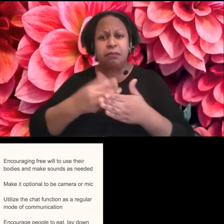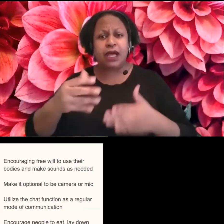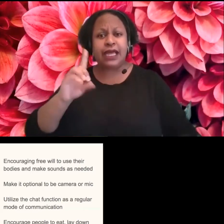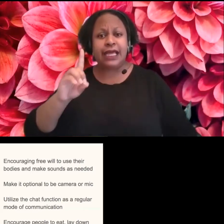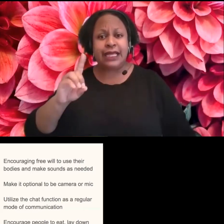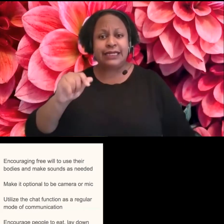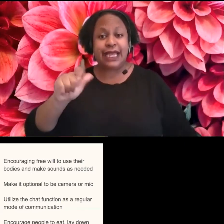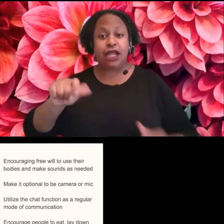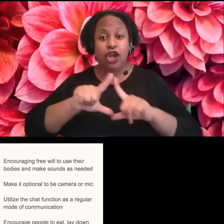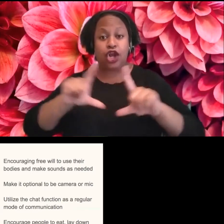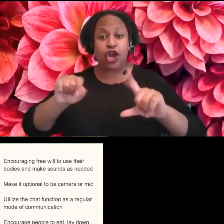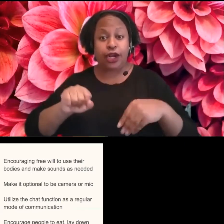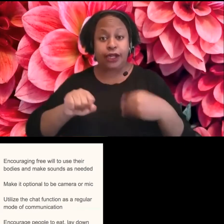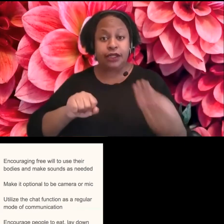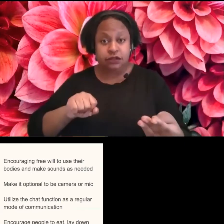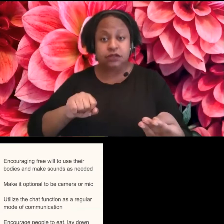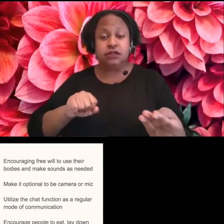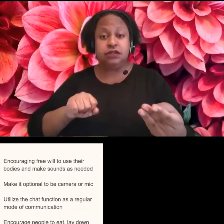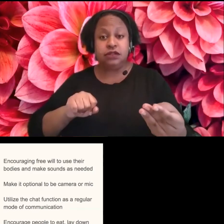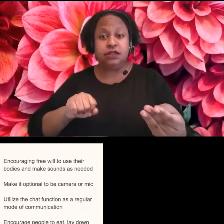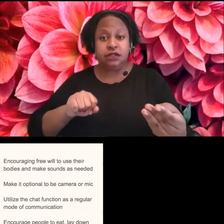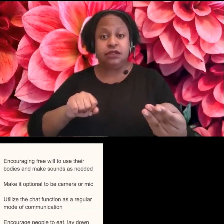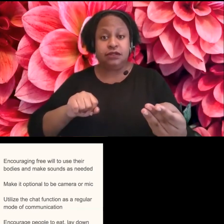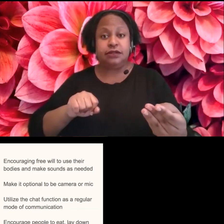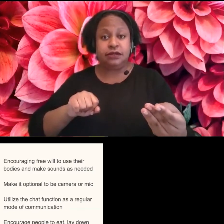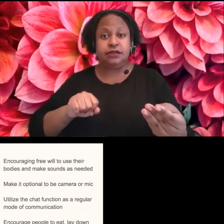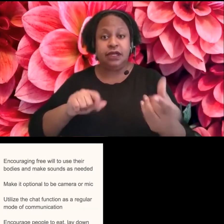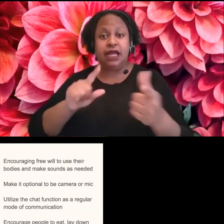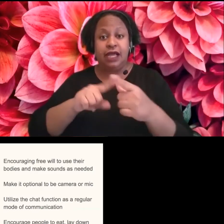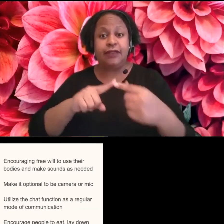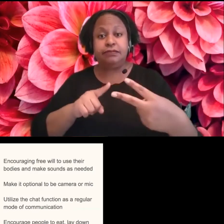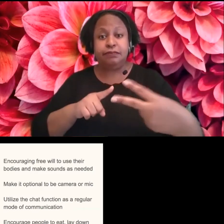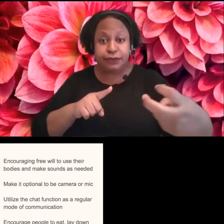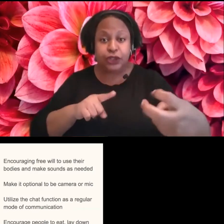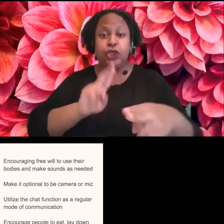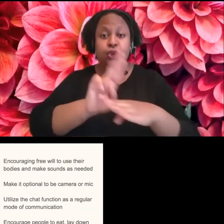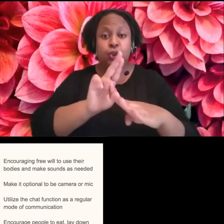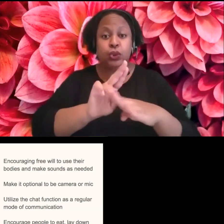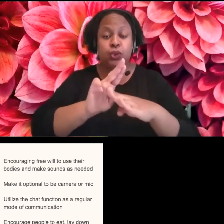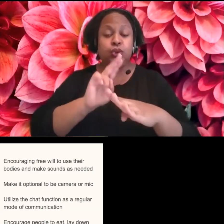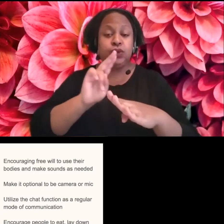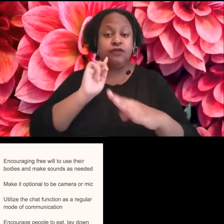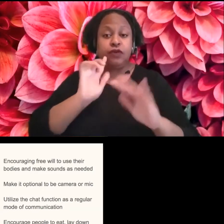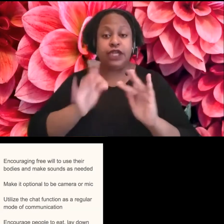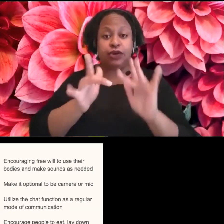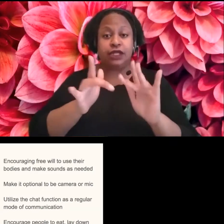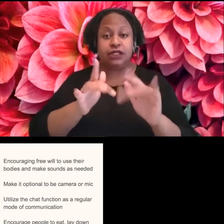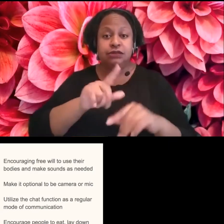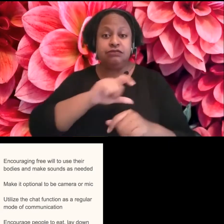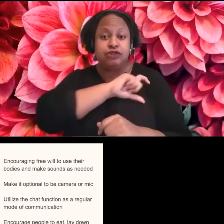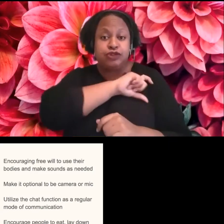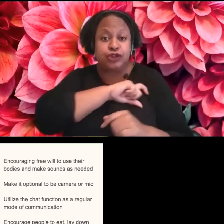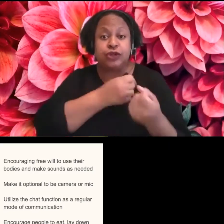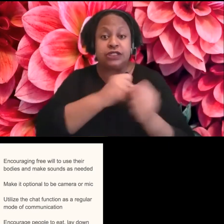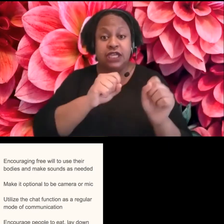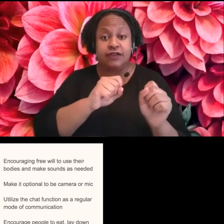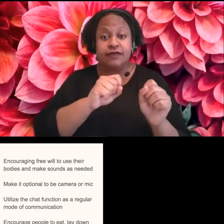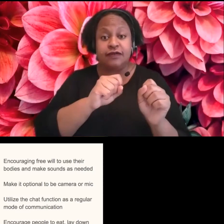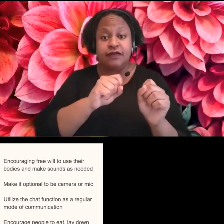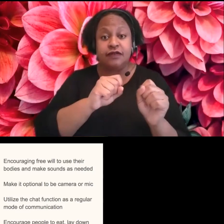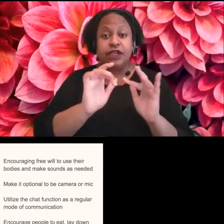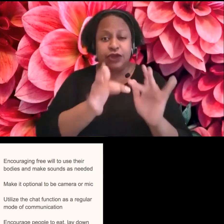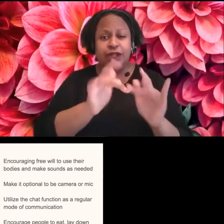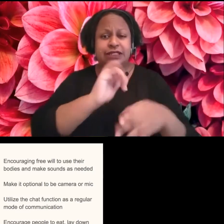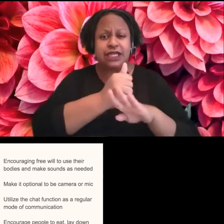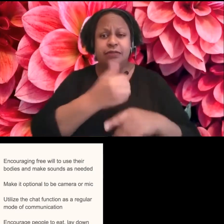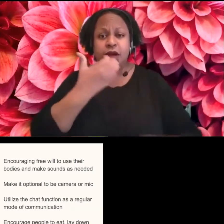people. Um, and then people can use their hotspots for secure internet. That's one suggestion I have, but that's something I'm still trying to figure out. So it's a really good